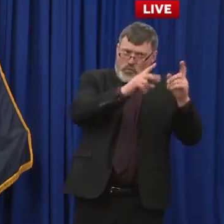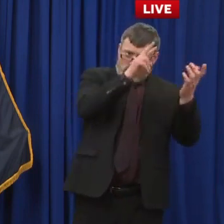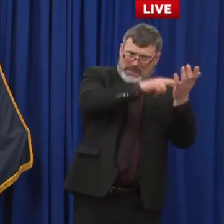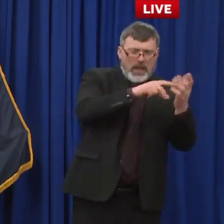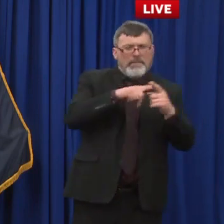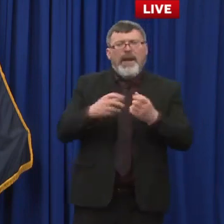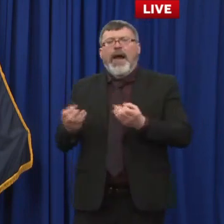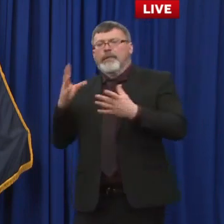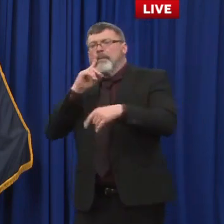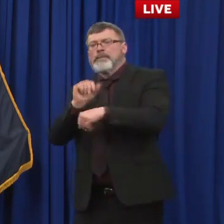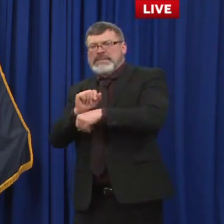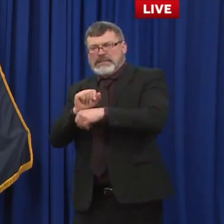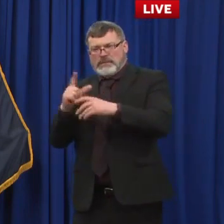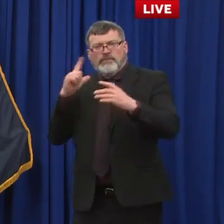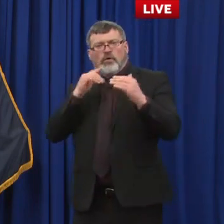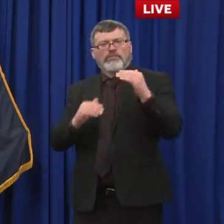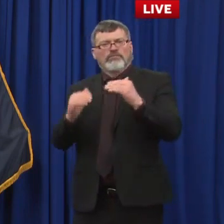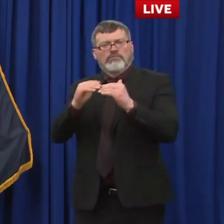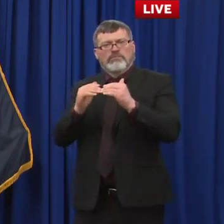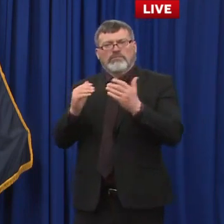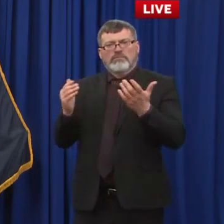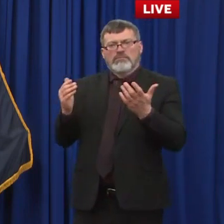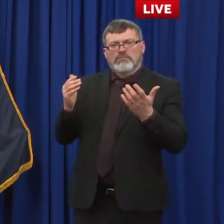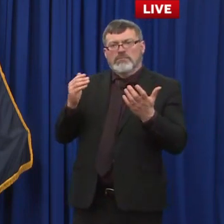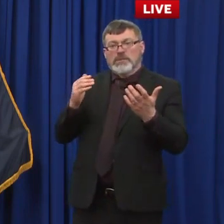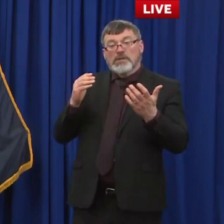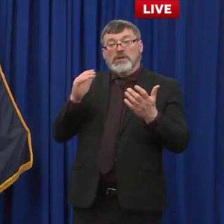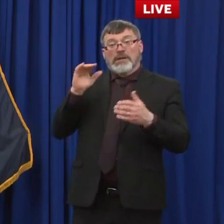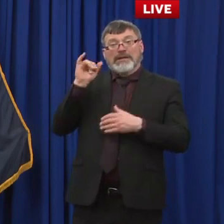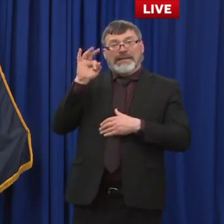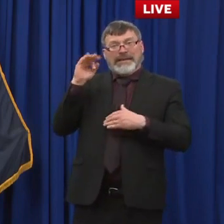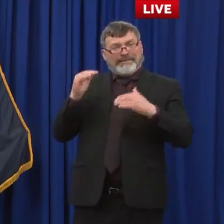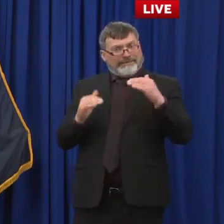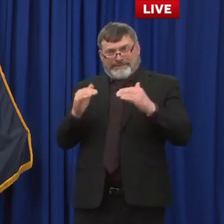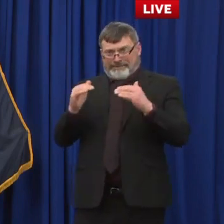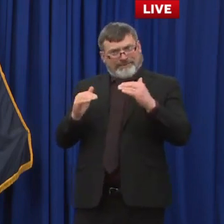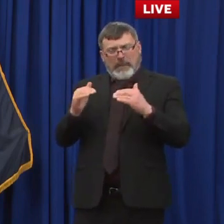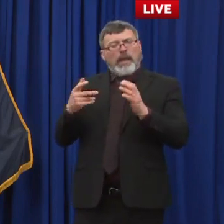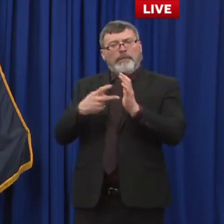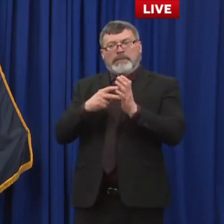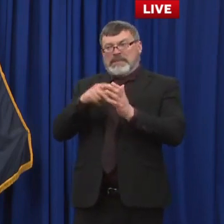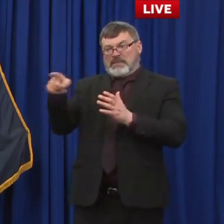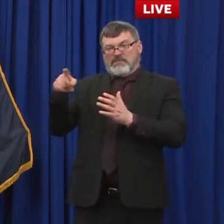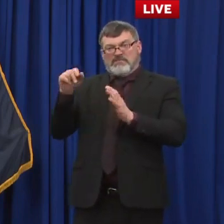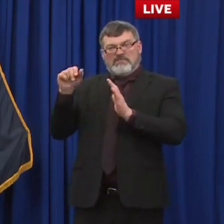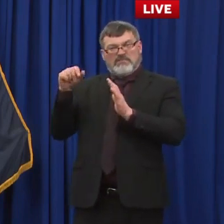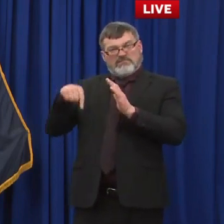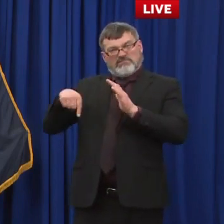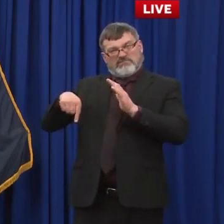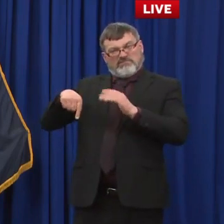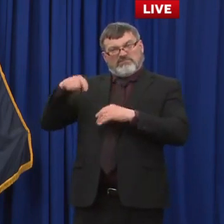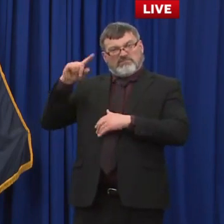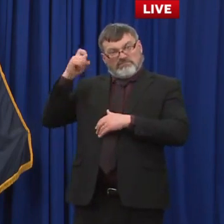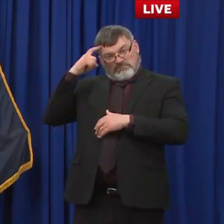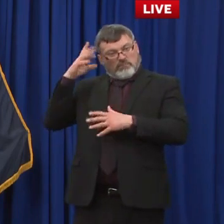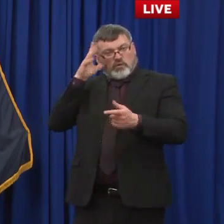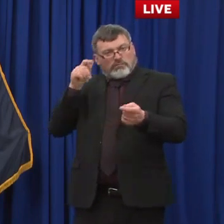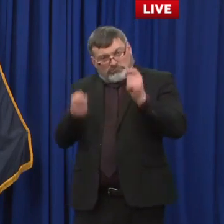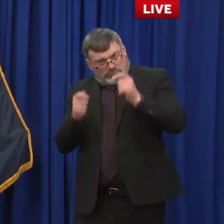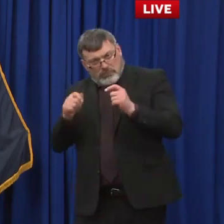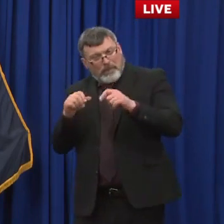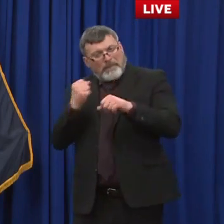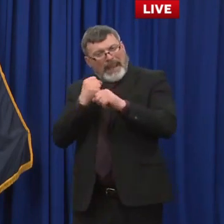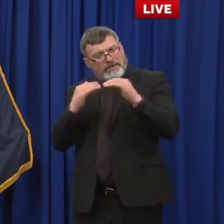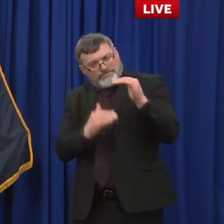or directing regional public health networks to change their strategy to make fuller use of the equity allocation and then my um